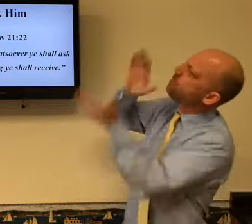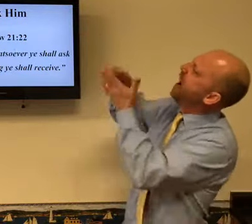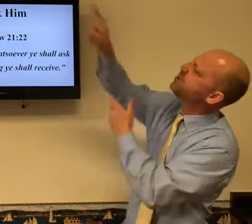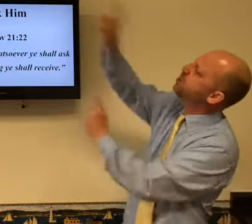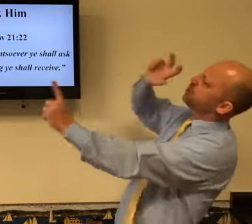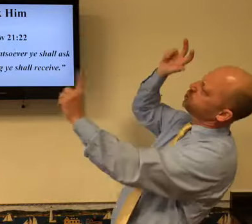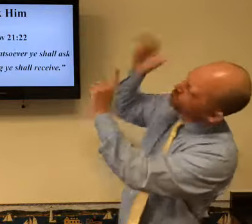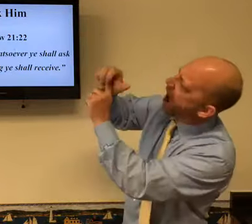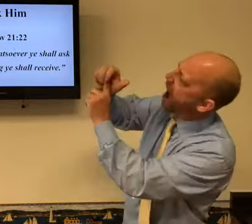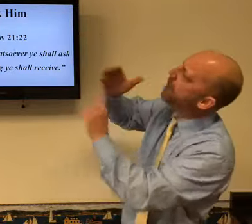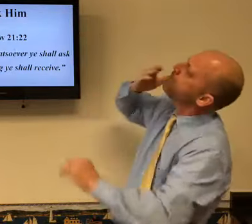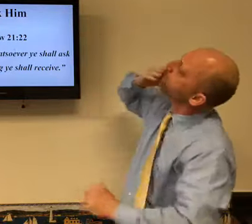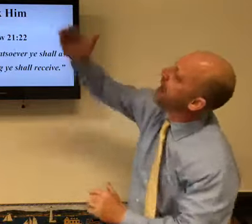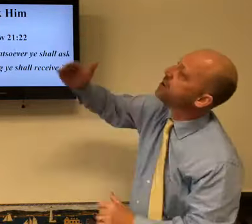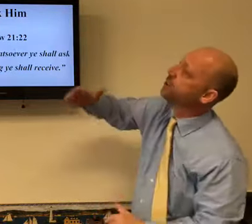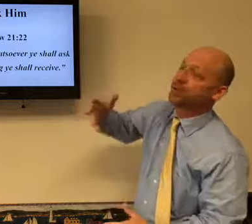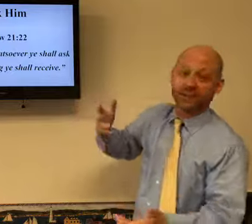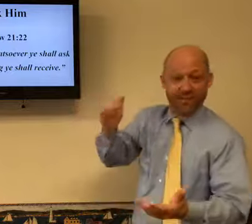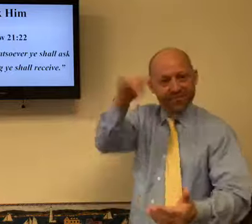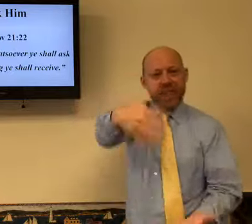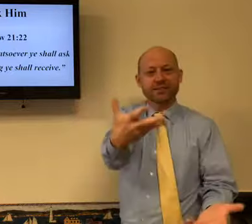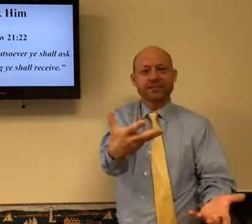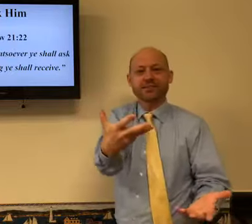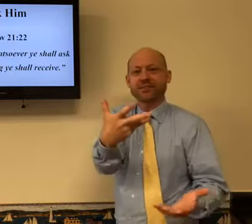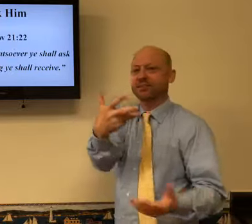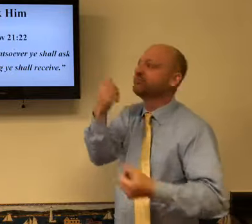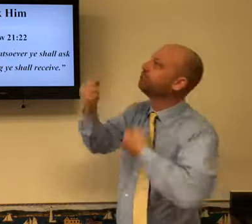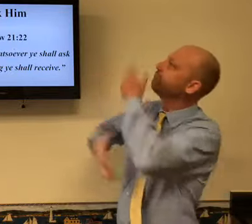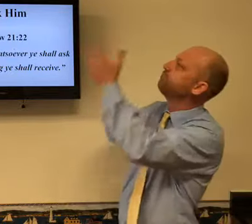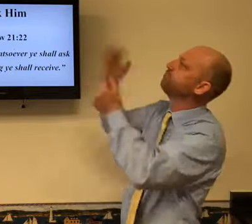you. You are the chair. I praise you. I praise you, Lord. Thank you.